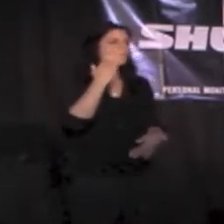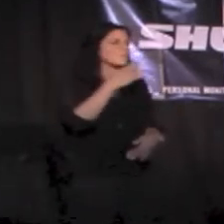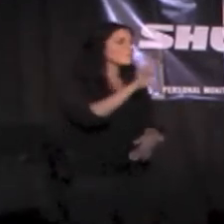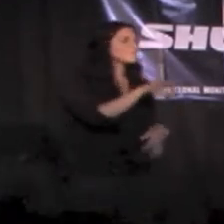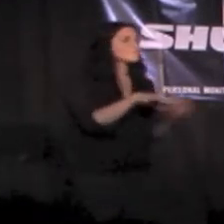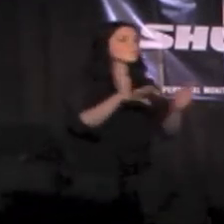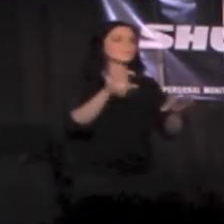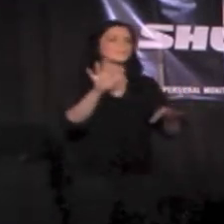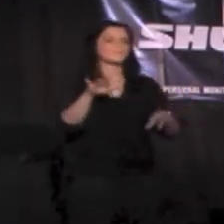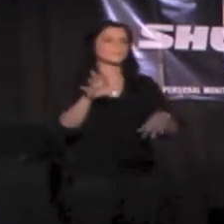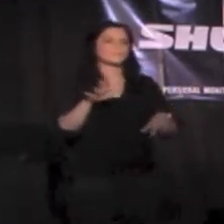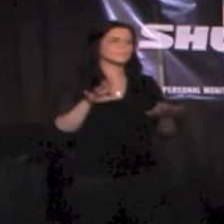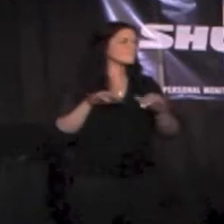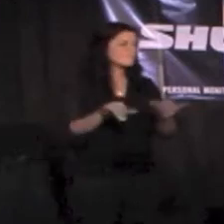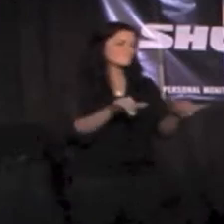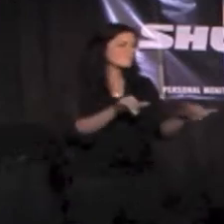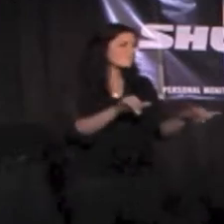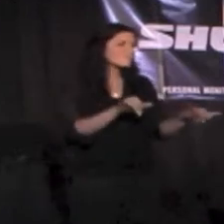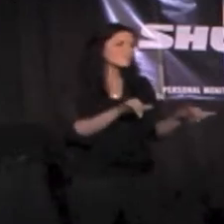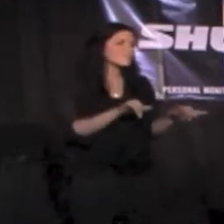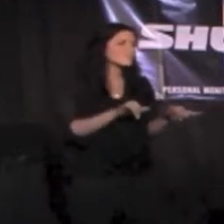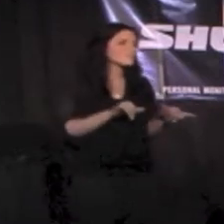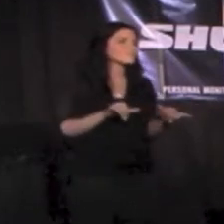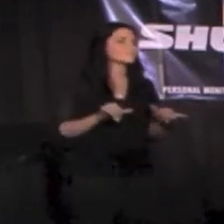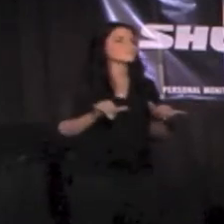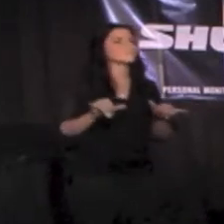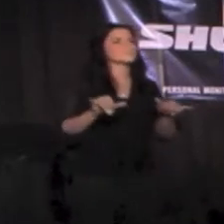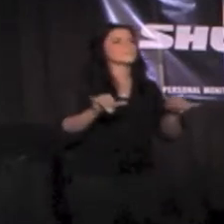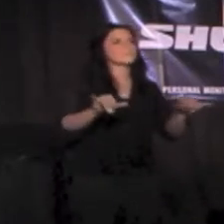I wouldn't change a thing